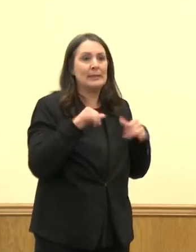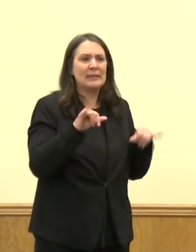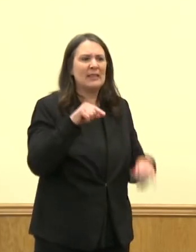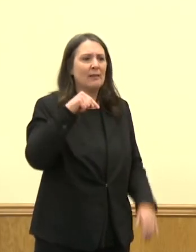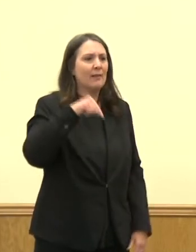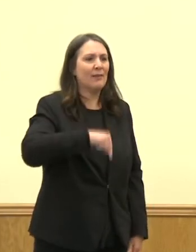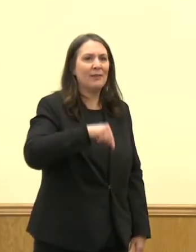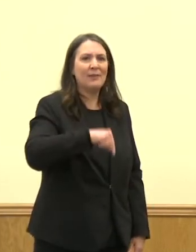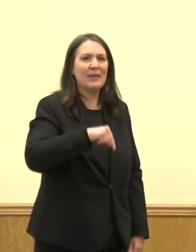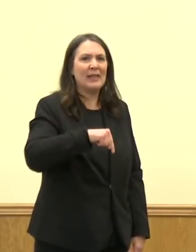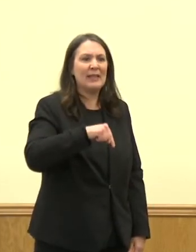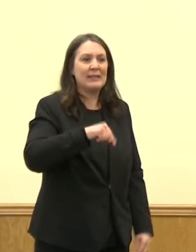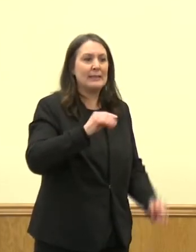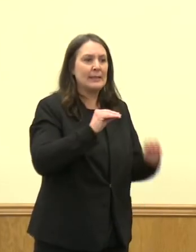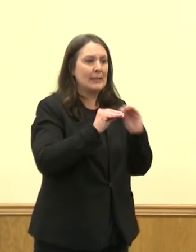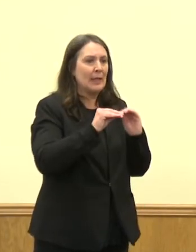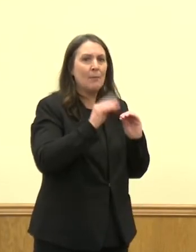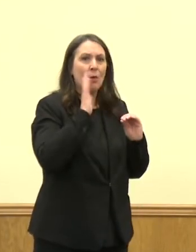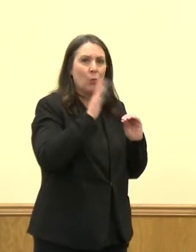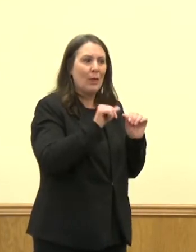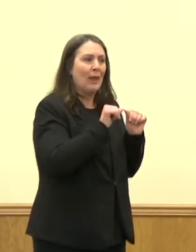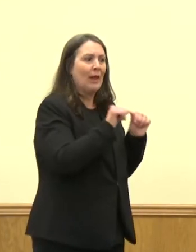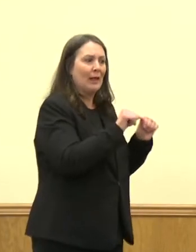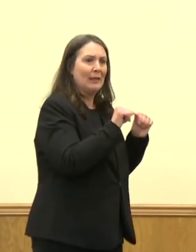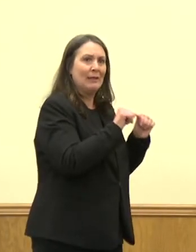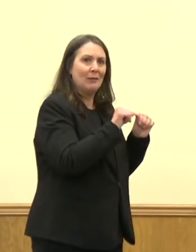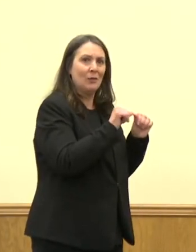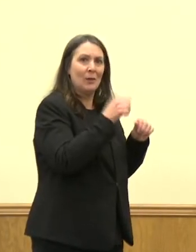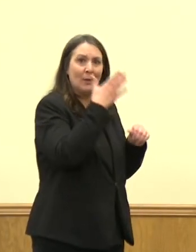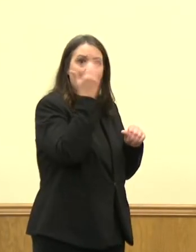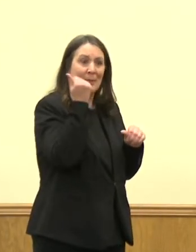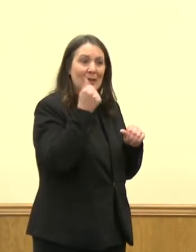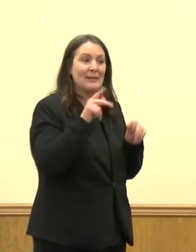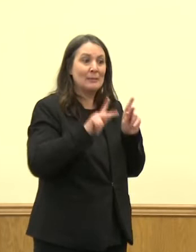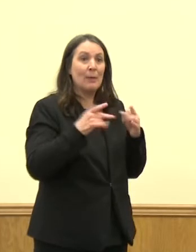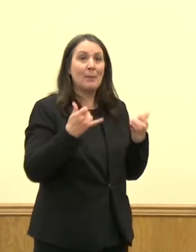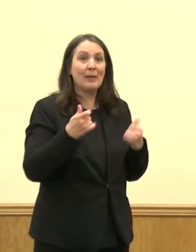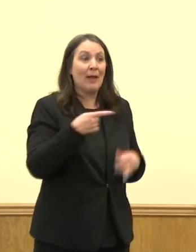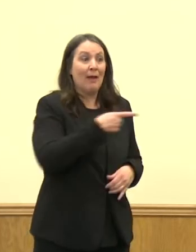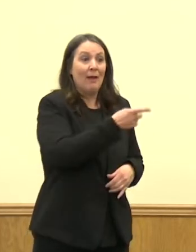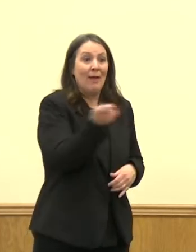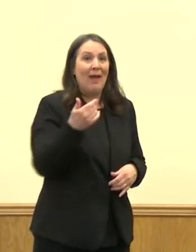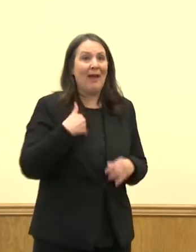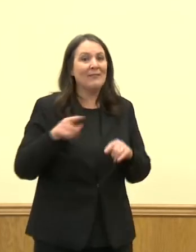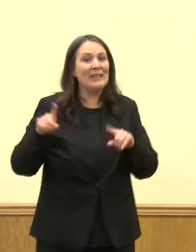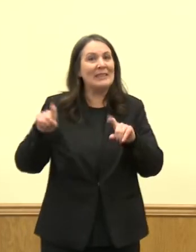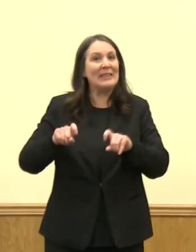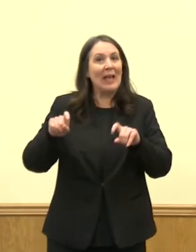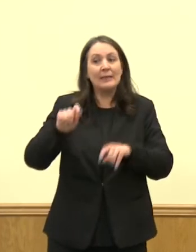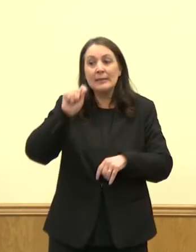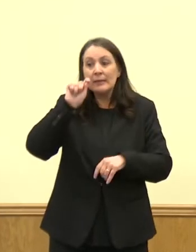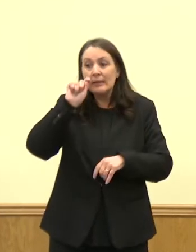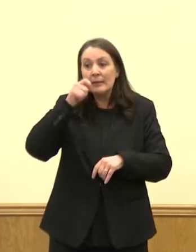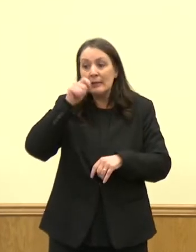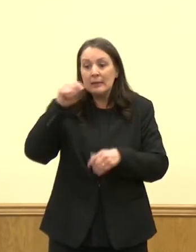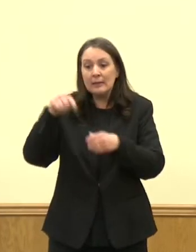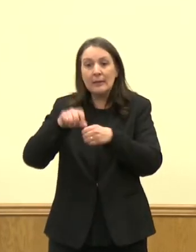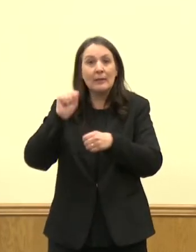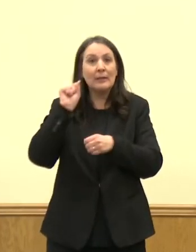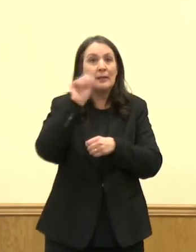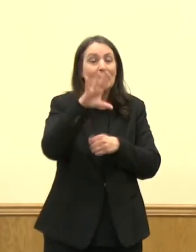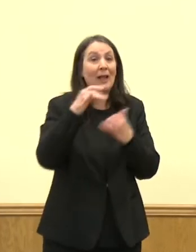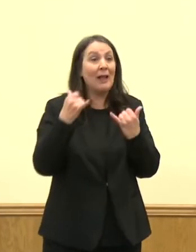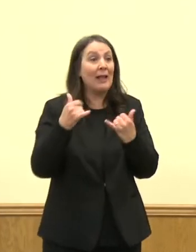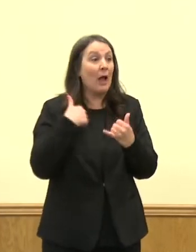is still going to be a low number because people are able to access testing at home. It's not reportable. And so, again, this is going to be a low